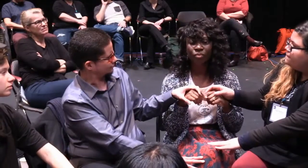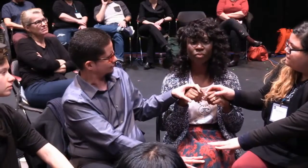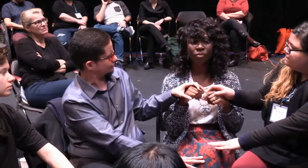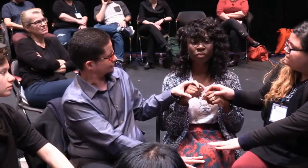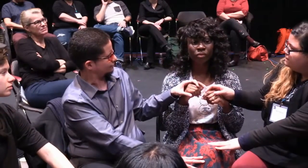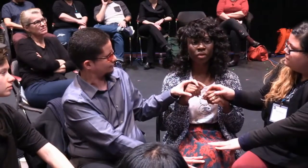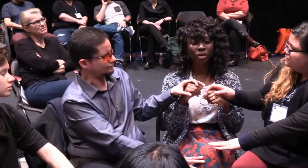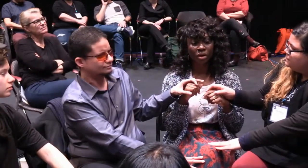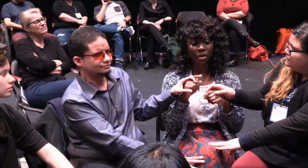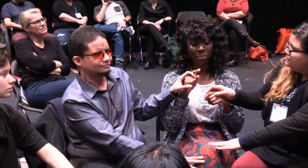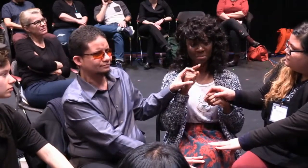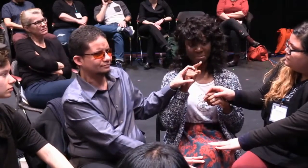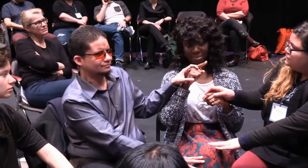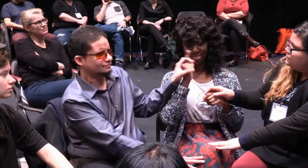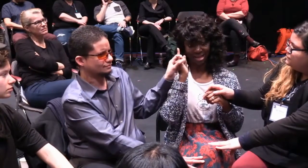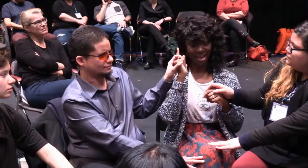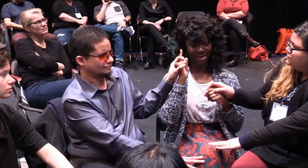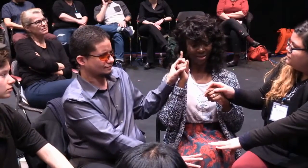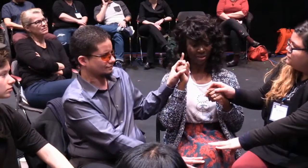in communicating with hearing people.